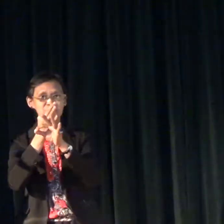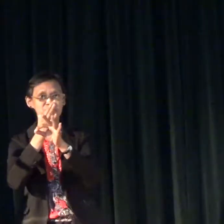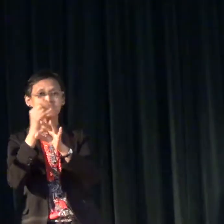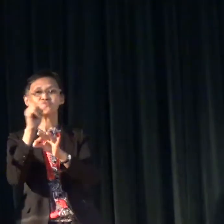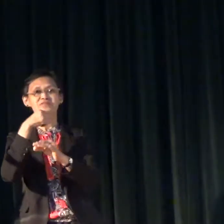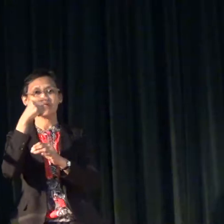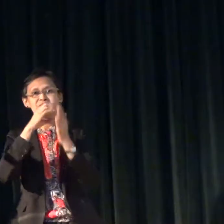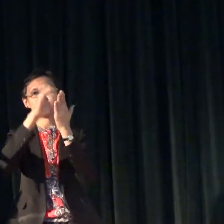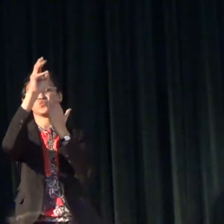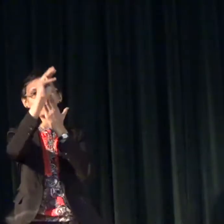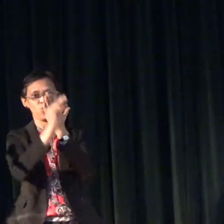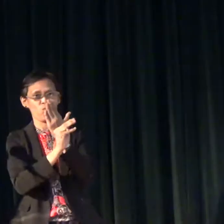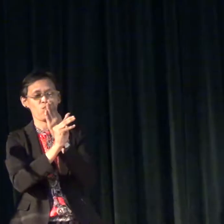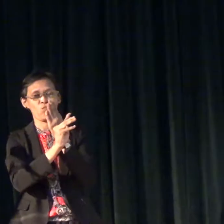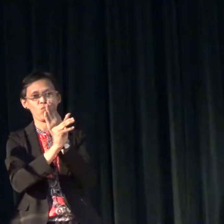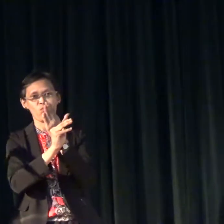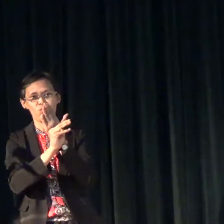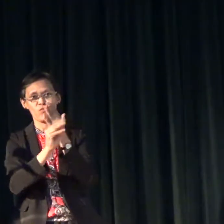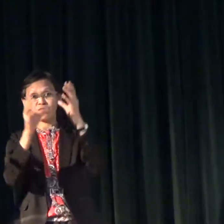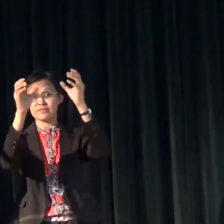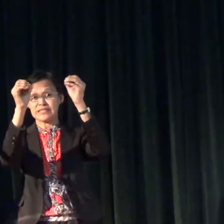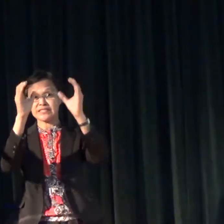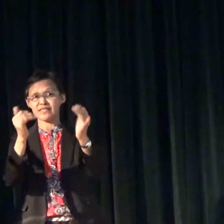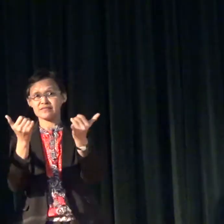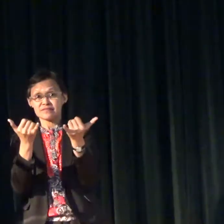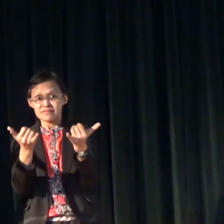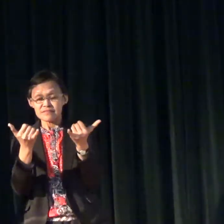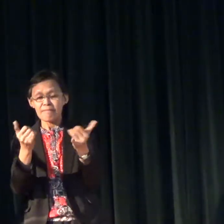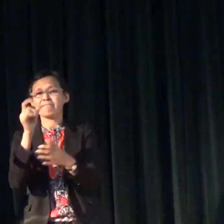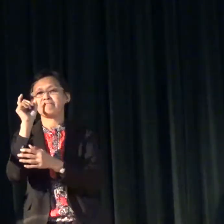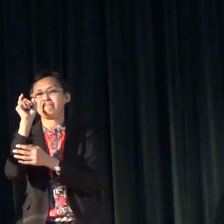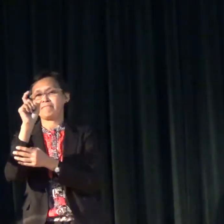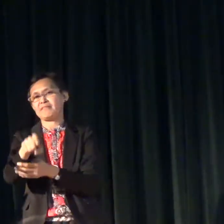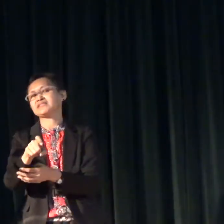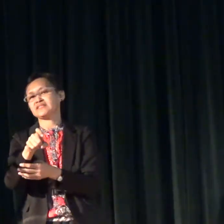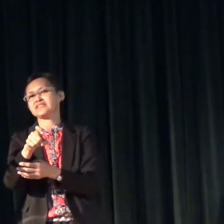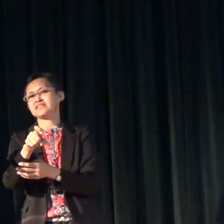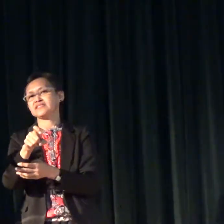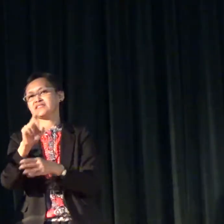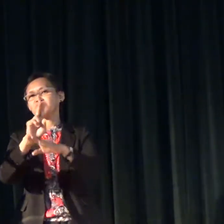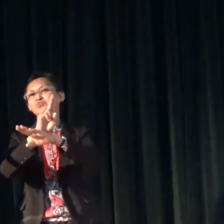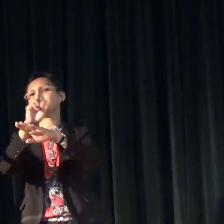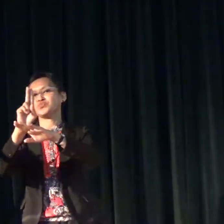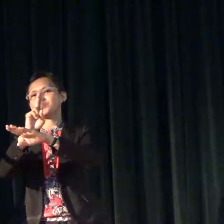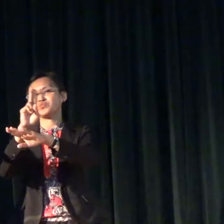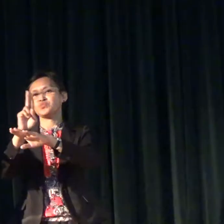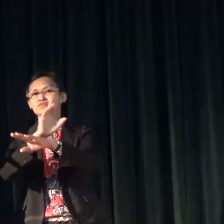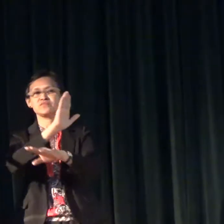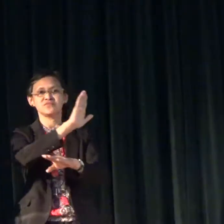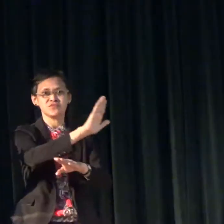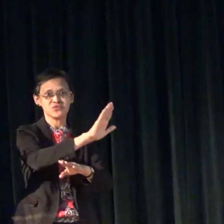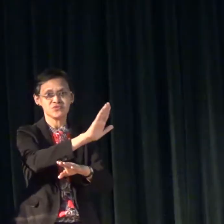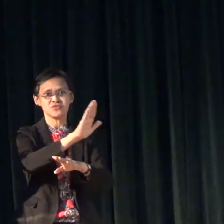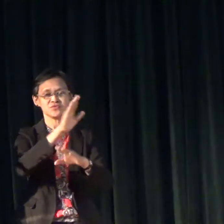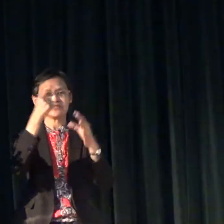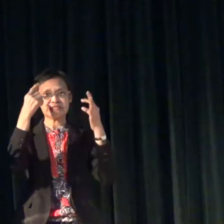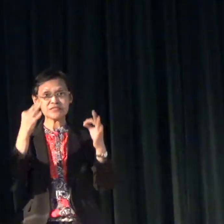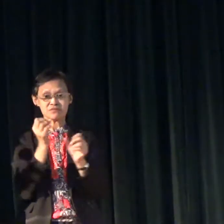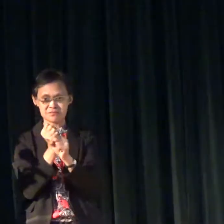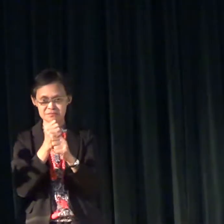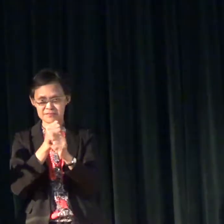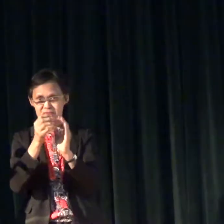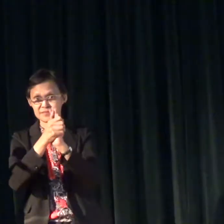meaning, the teacher now needs to use his or her decision-making